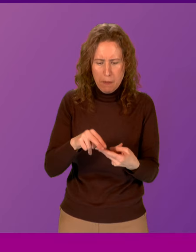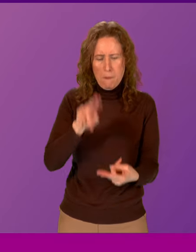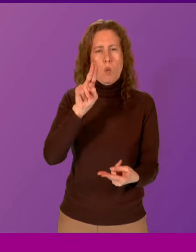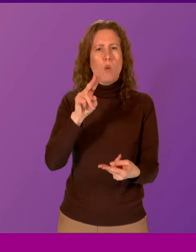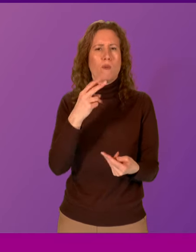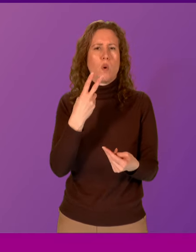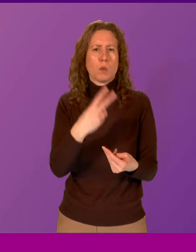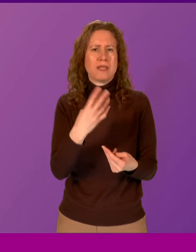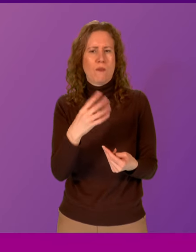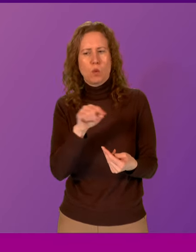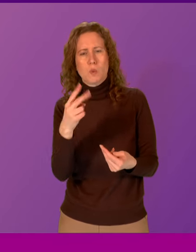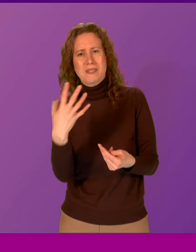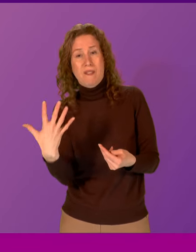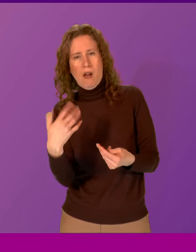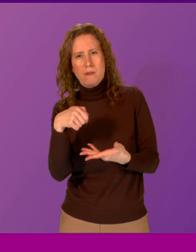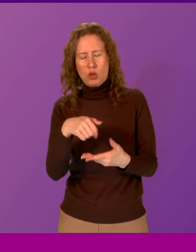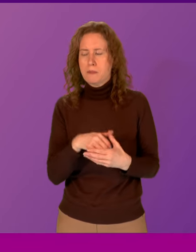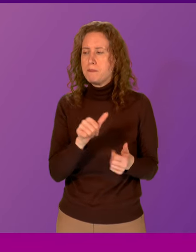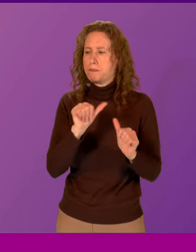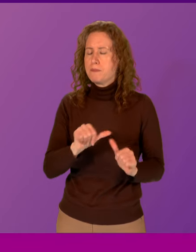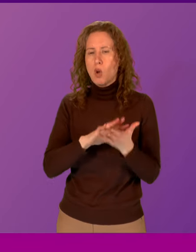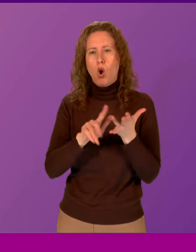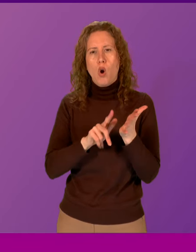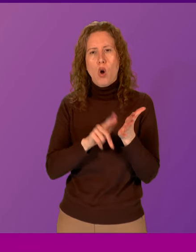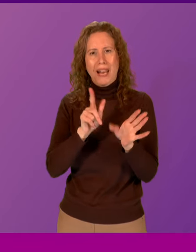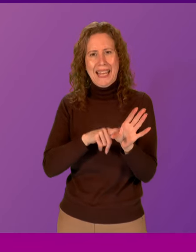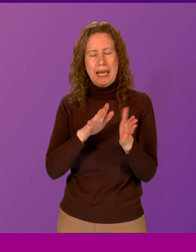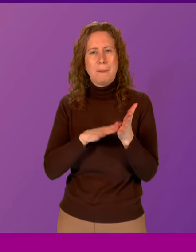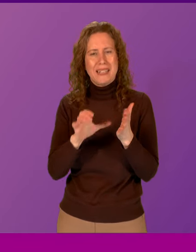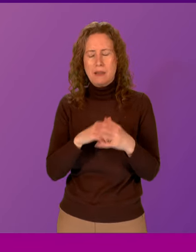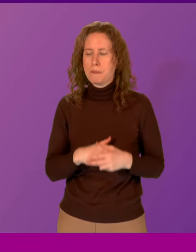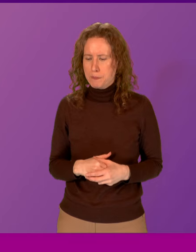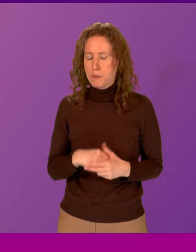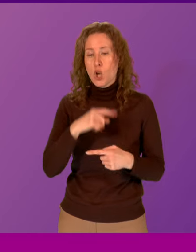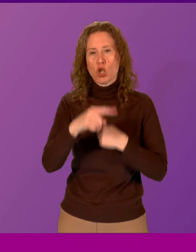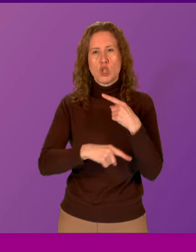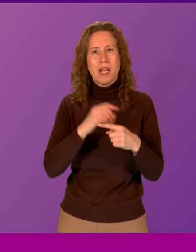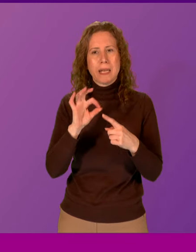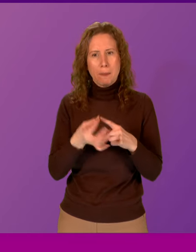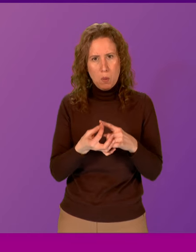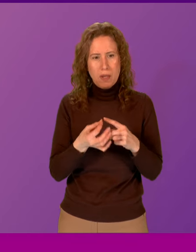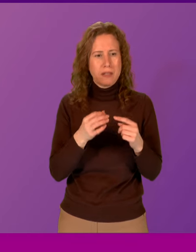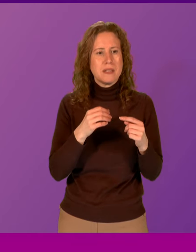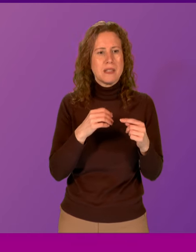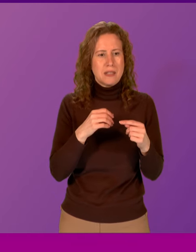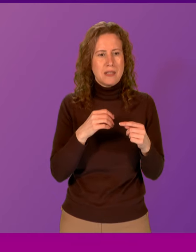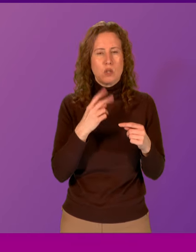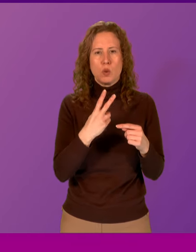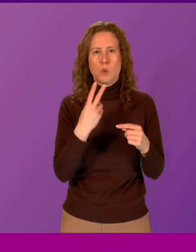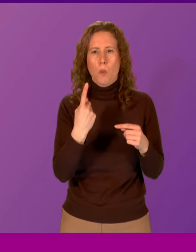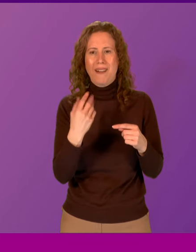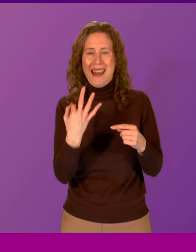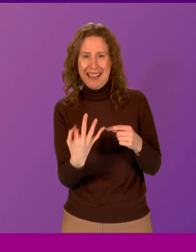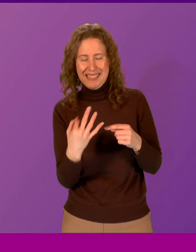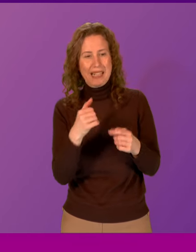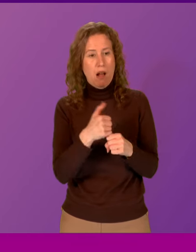-25. Pauline McNeill. Turning Point 218 in Glasgow will close in February. The Glasgow